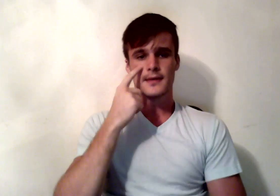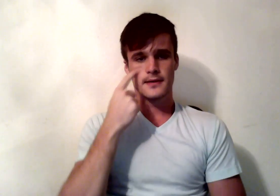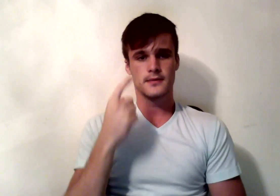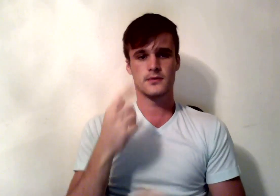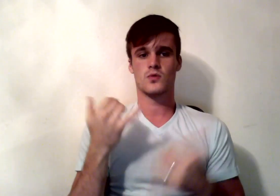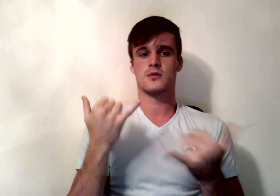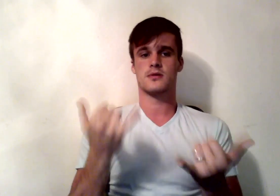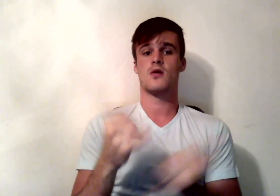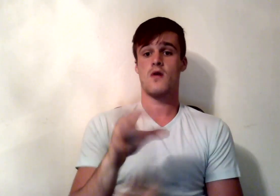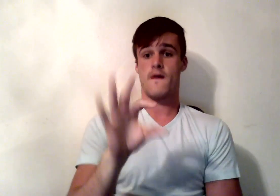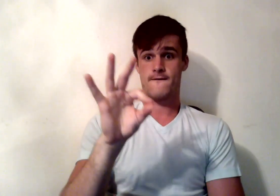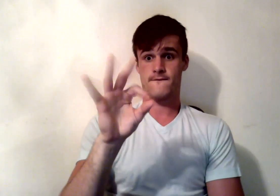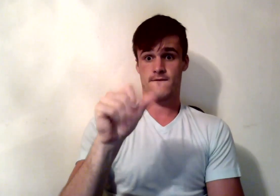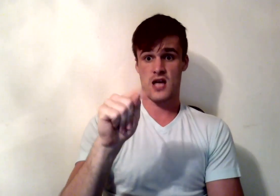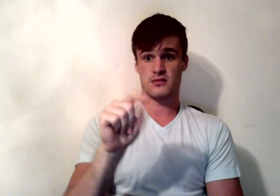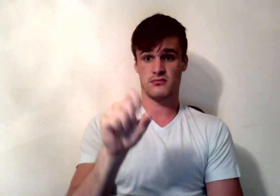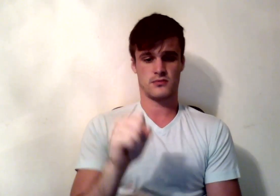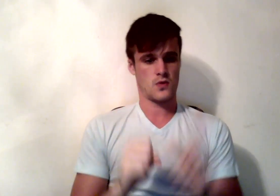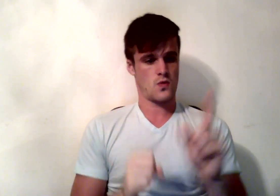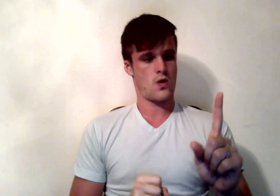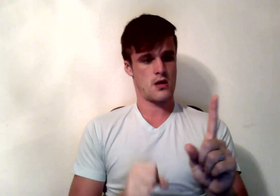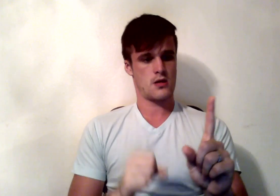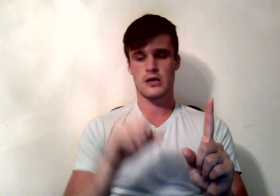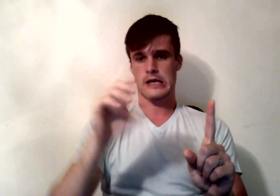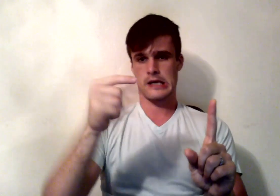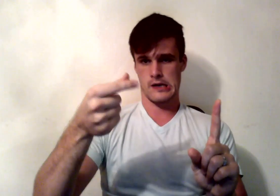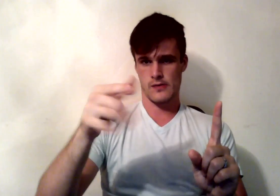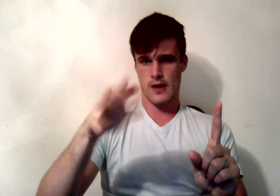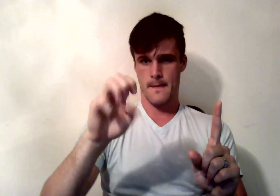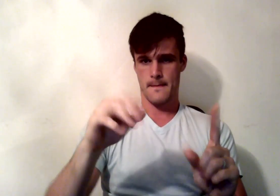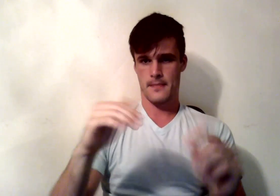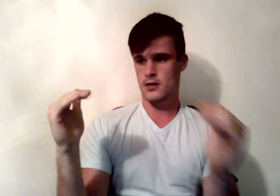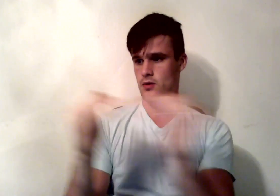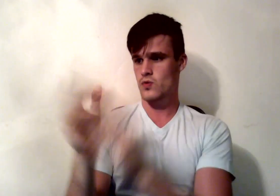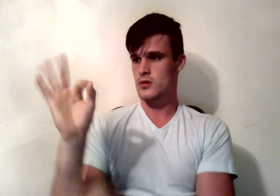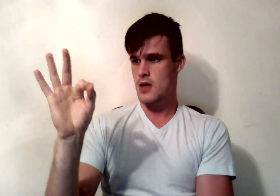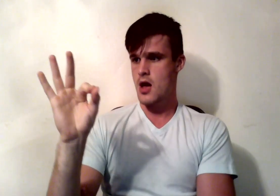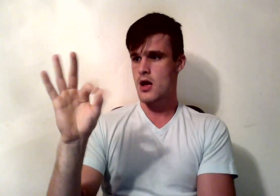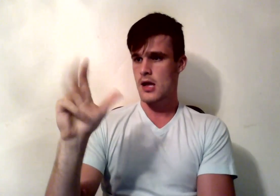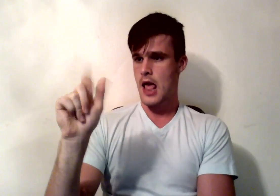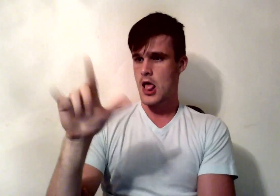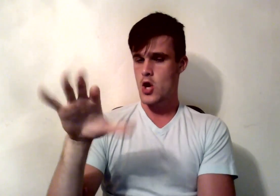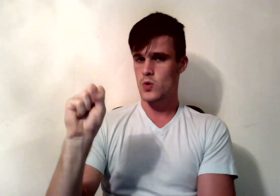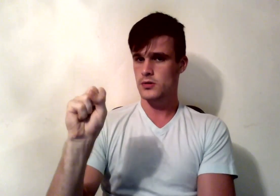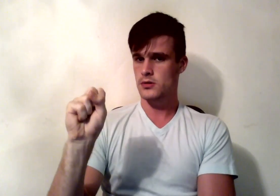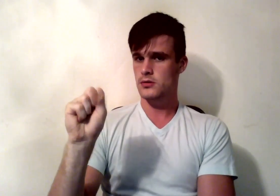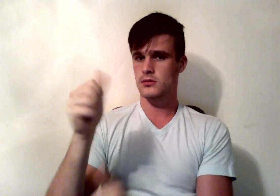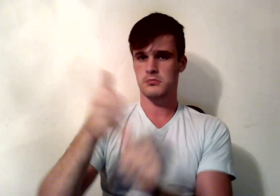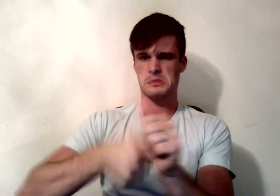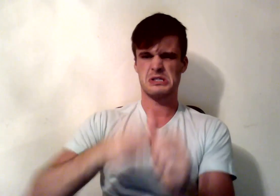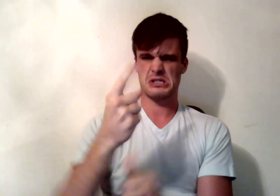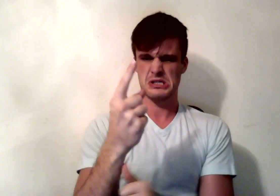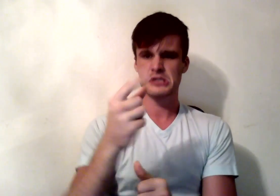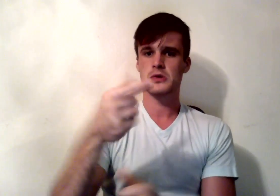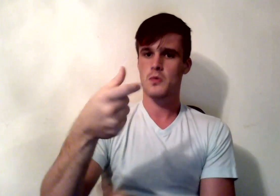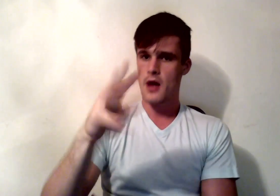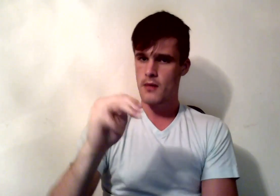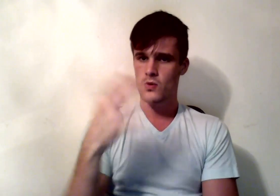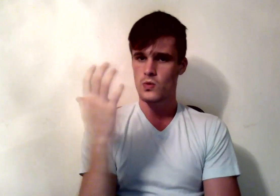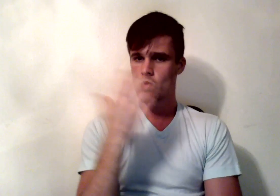from the other nutrients, which we'll discuss in just a moment. Fats, also referred to as lipids, can be stored in your body. So, this high